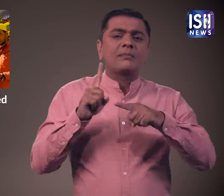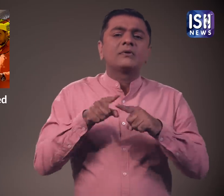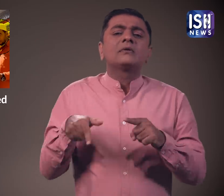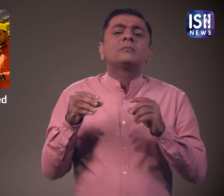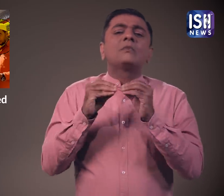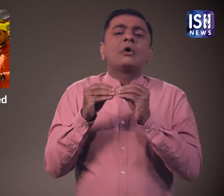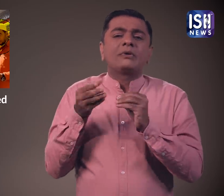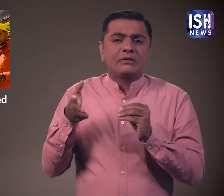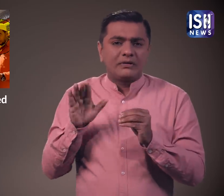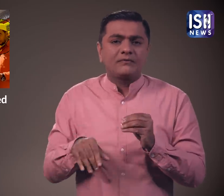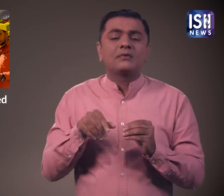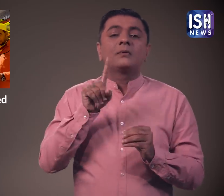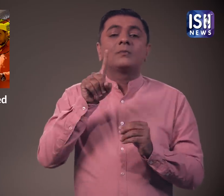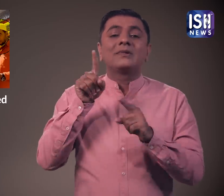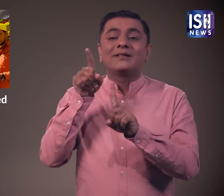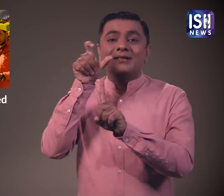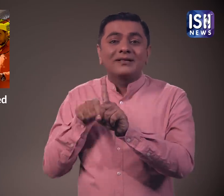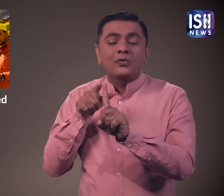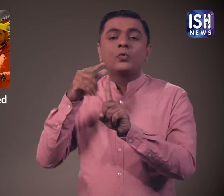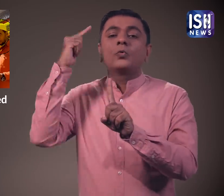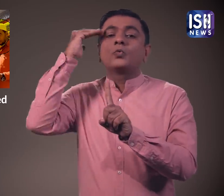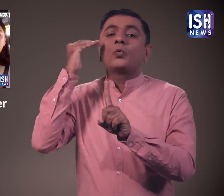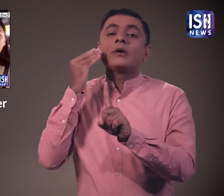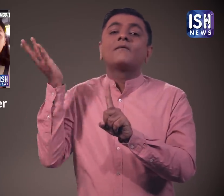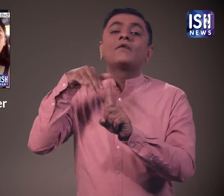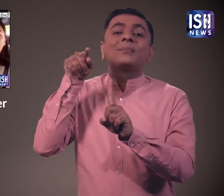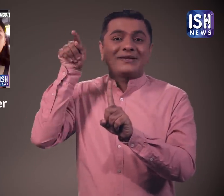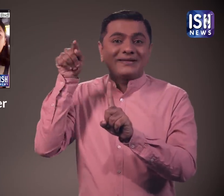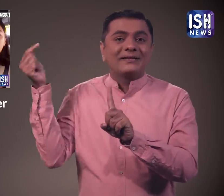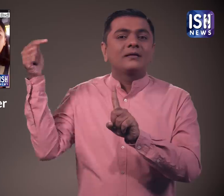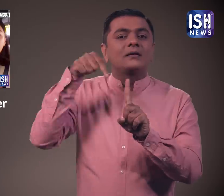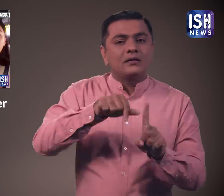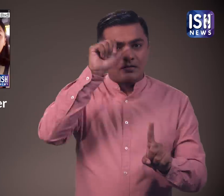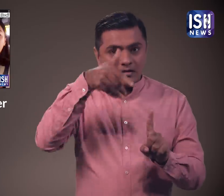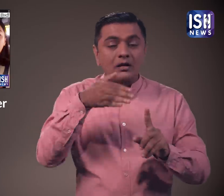A South Korean vlogger made headlines after she was harassed on the streets of Mumbai by two men.